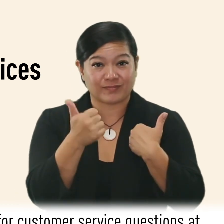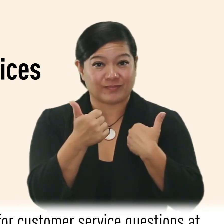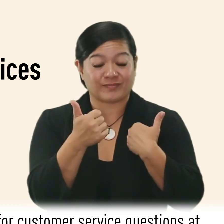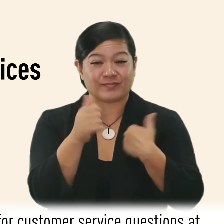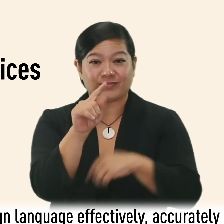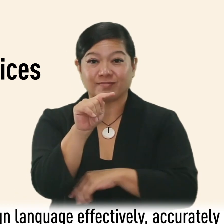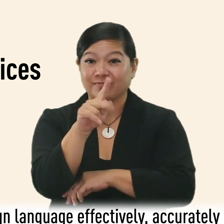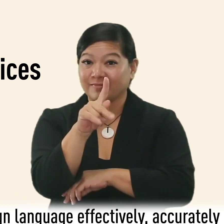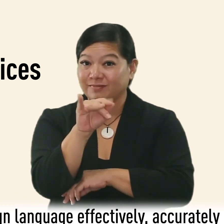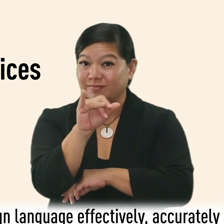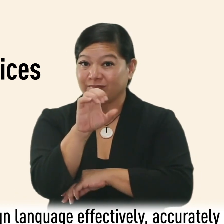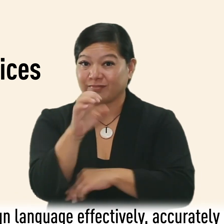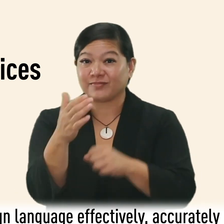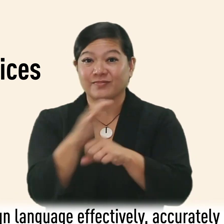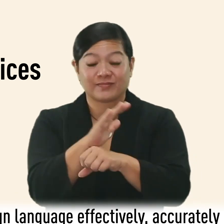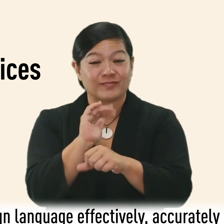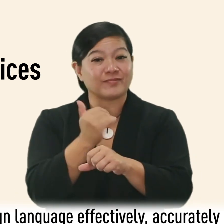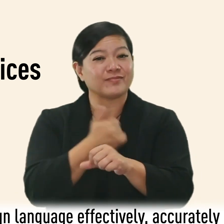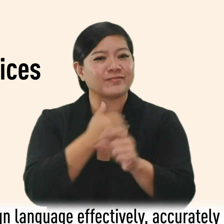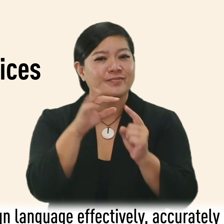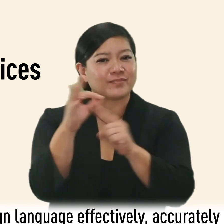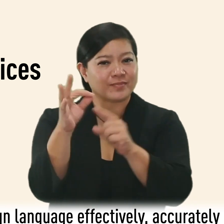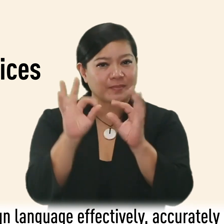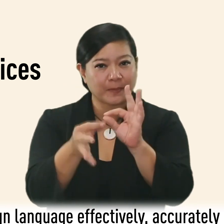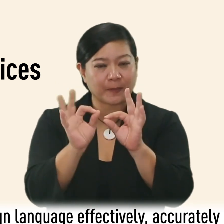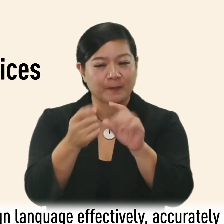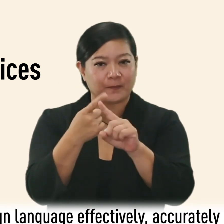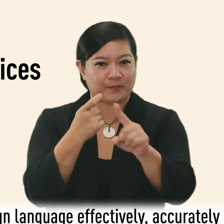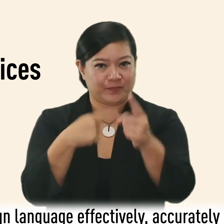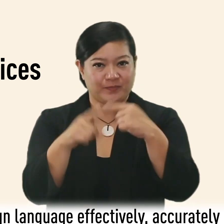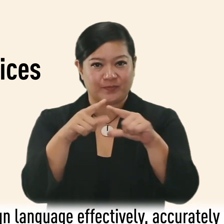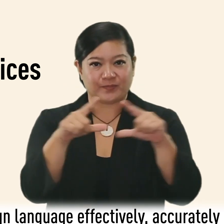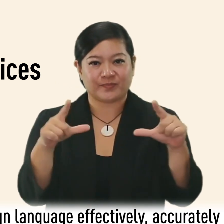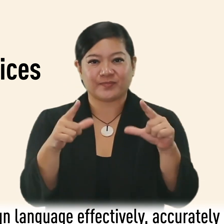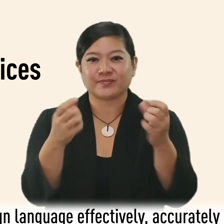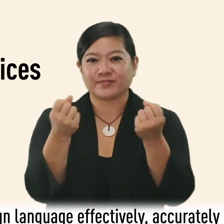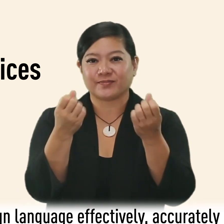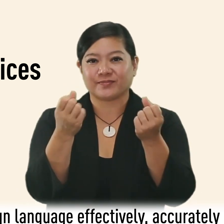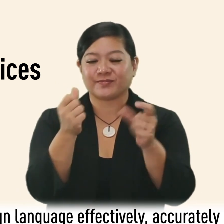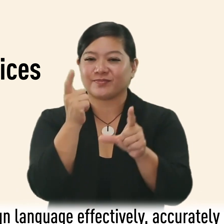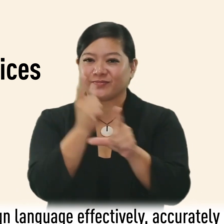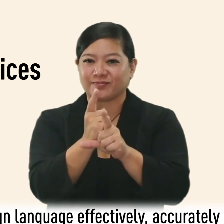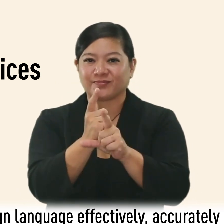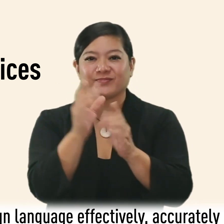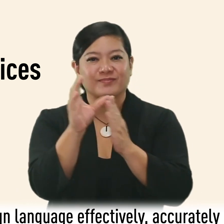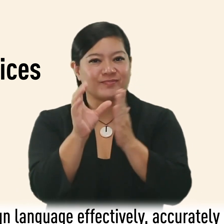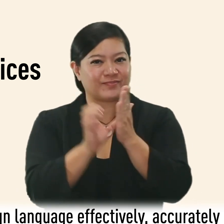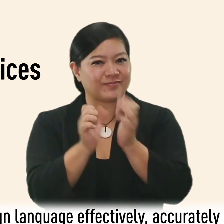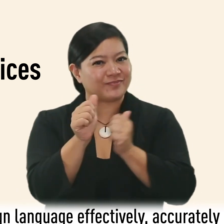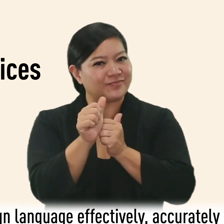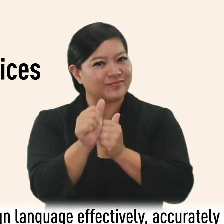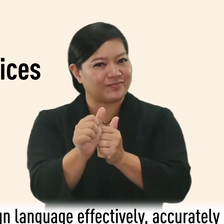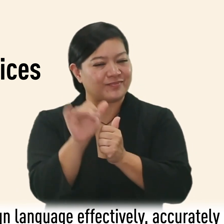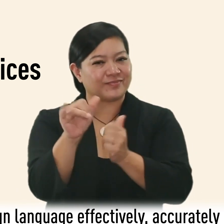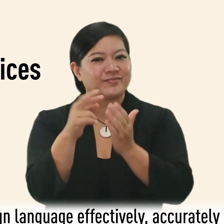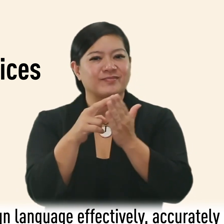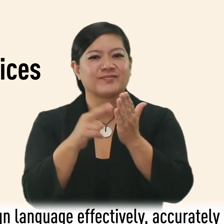Our specialists can interpret in sign language effectively, accurately, and impartially,